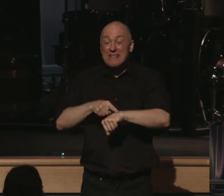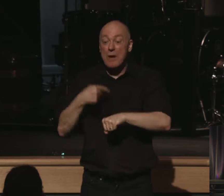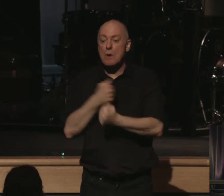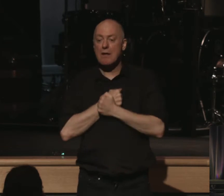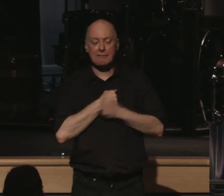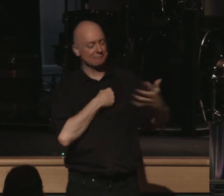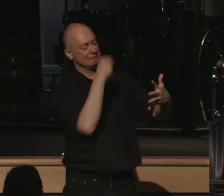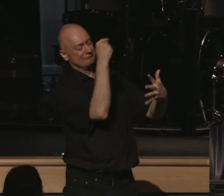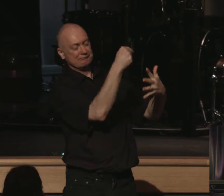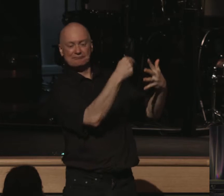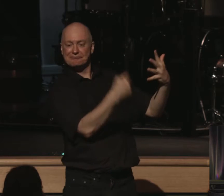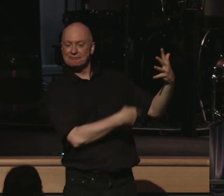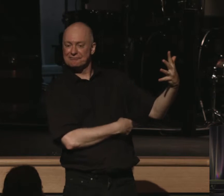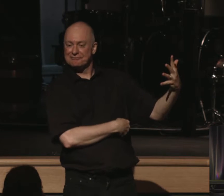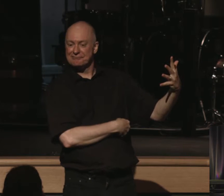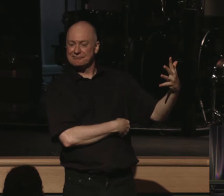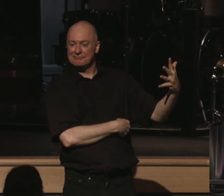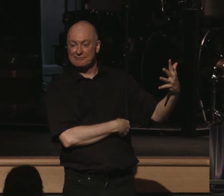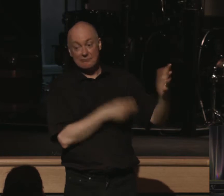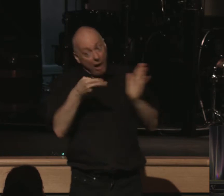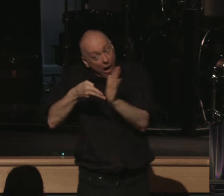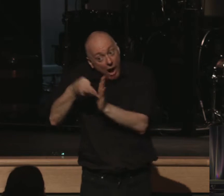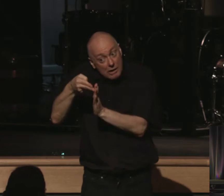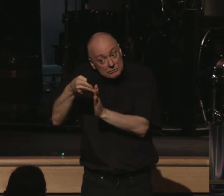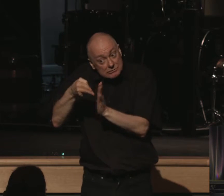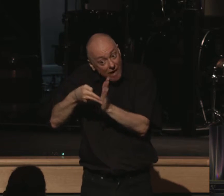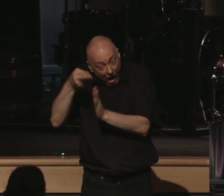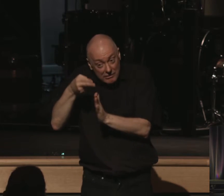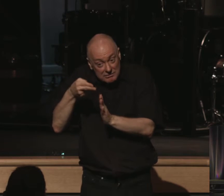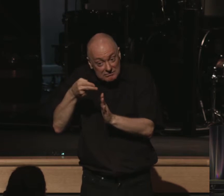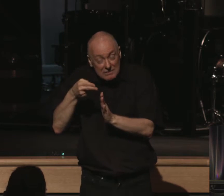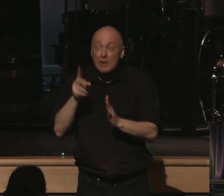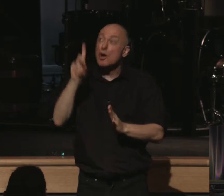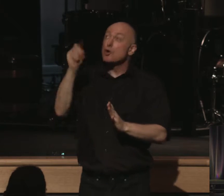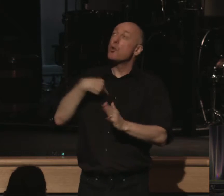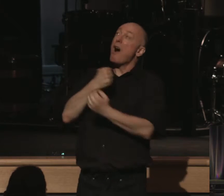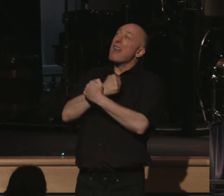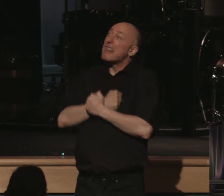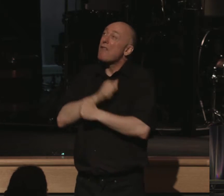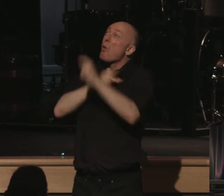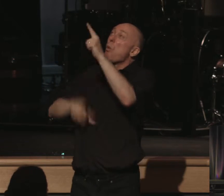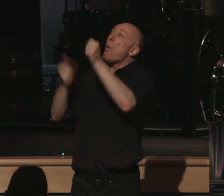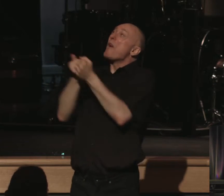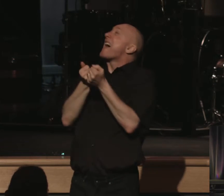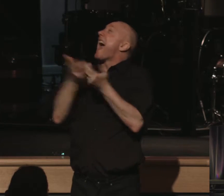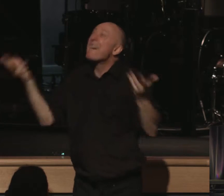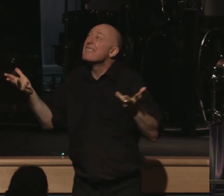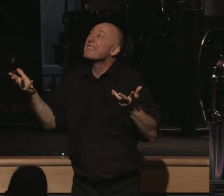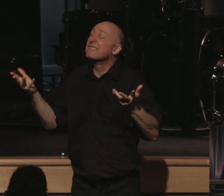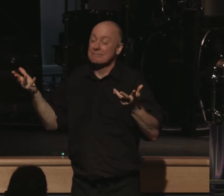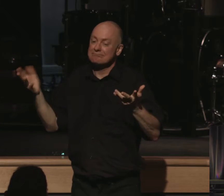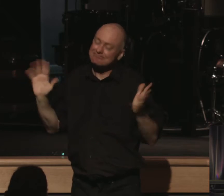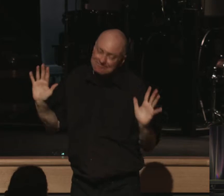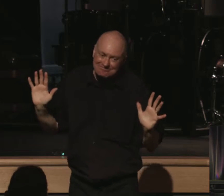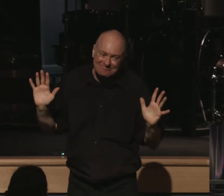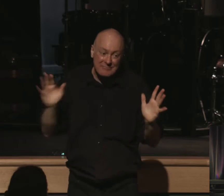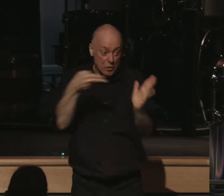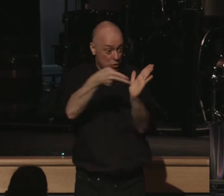we love other things. Have I really, honestly, truly loved the Lord with everything I have? Well, here's the truth.